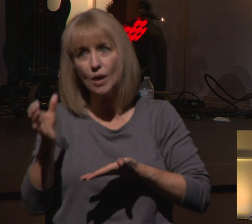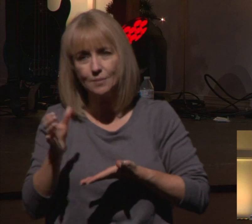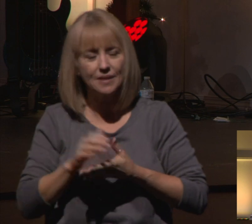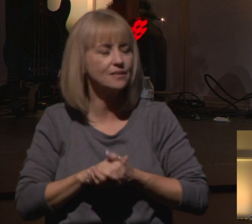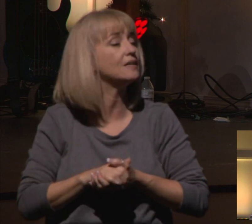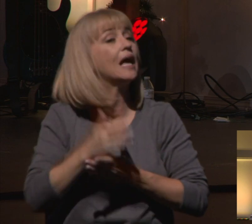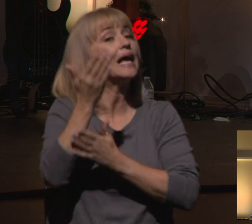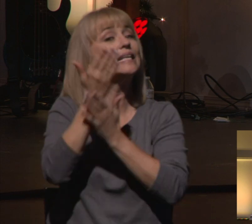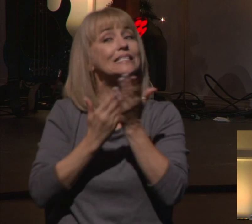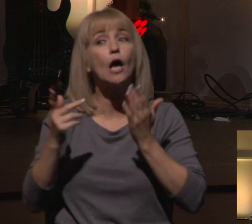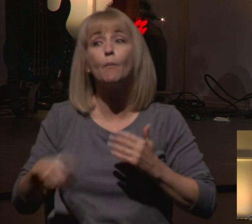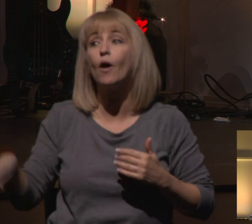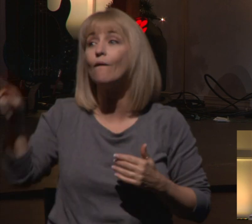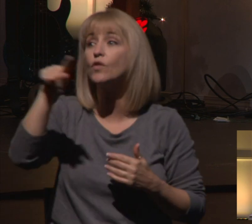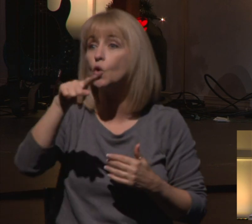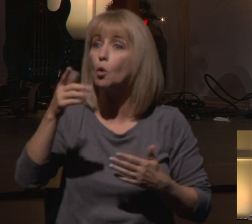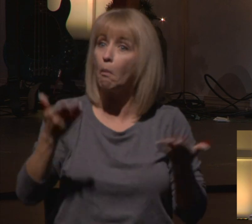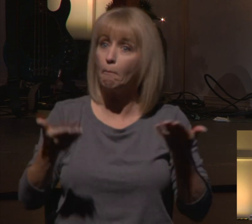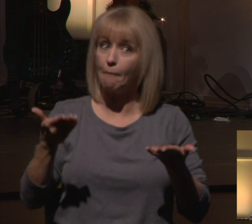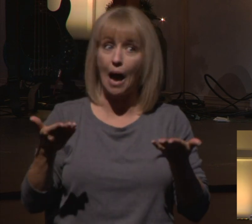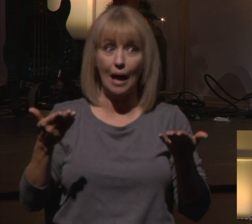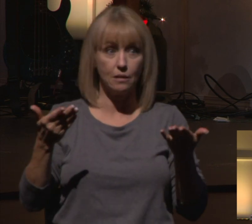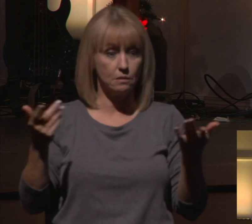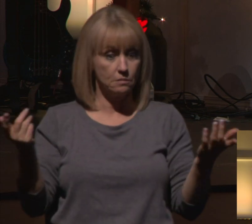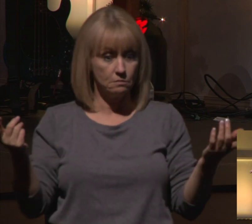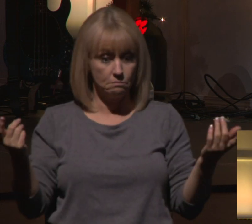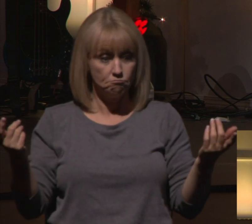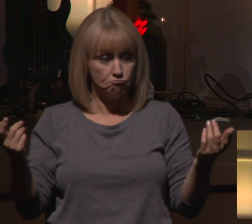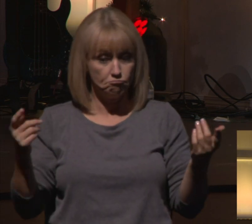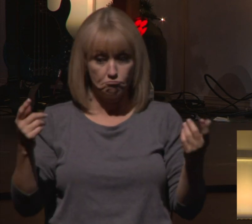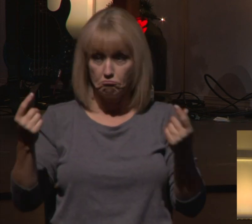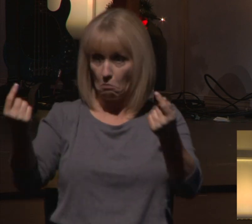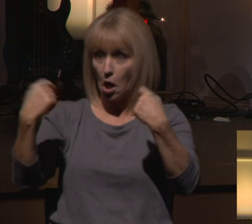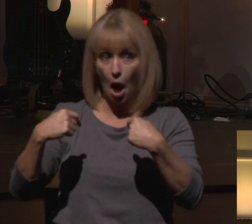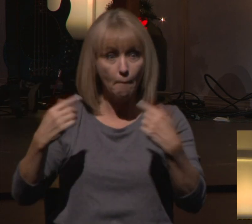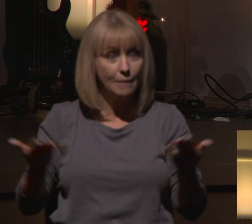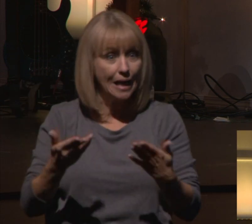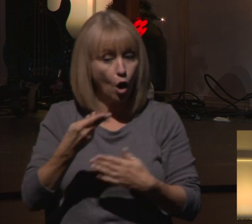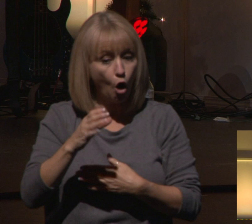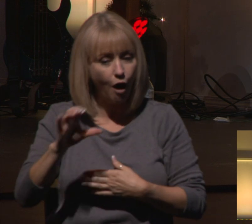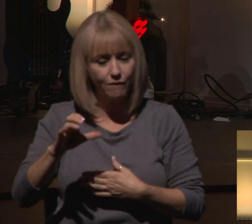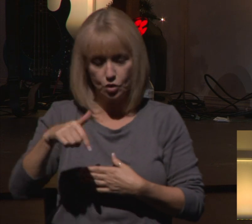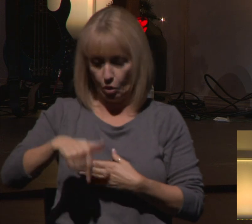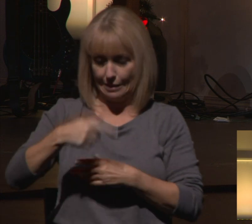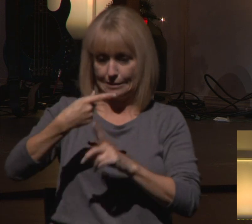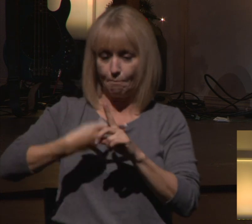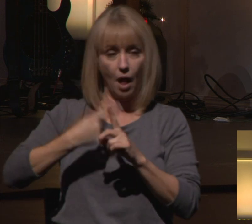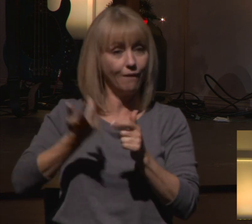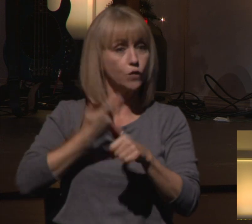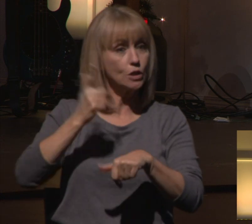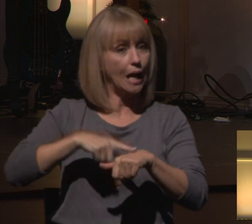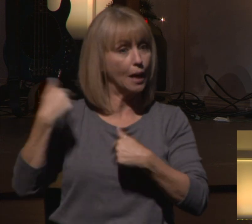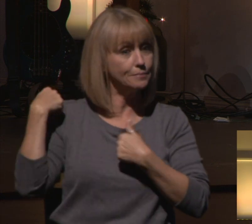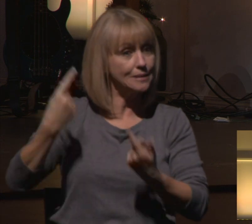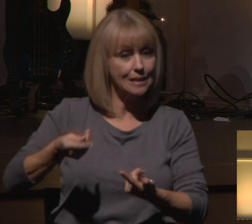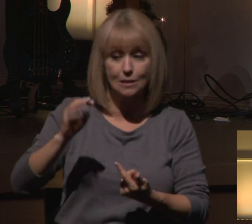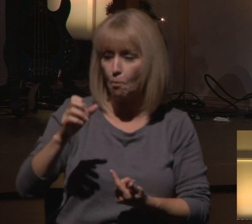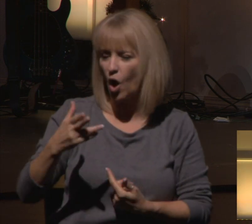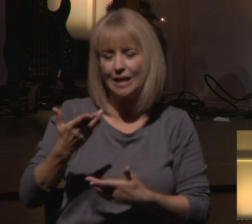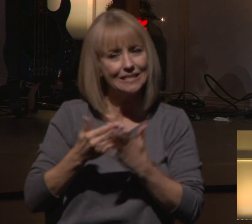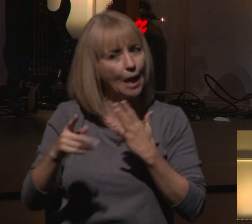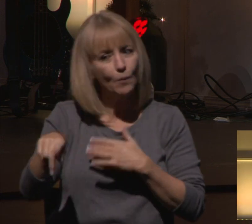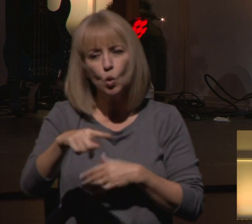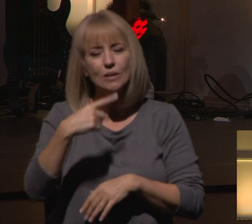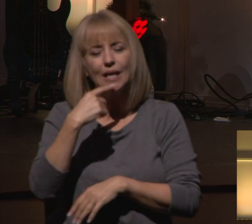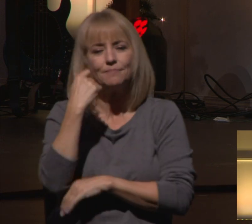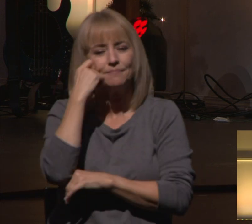coming back to Harvester Christian Church this month as we celebrate Christmas. Some of you are to the place where you're like, you know, I think we can